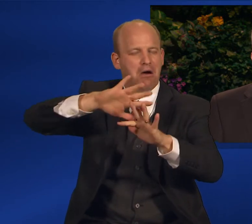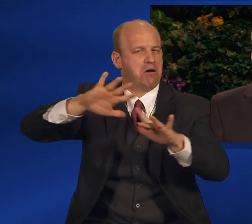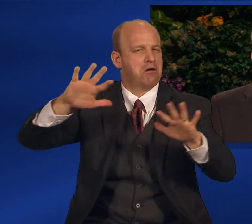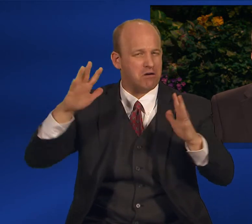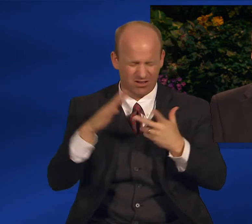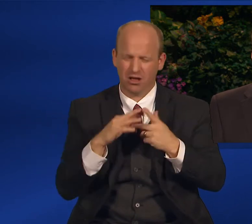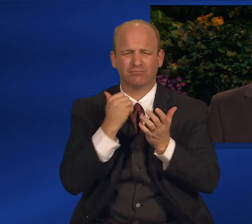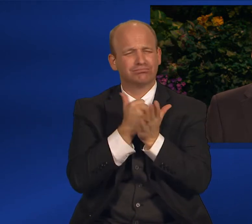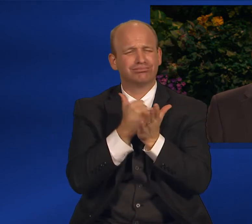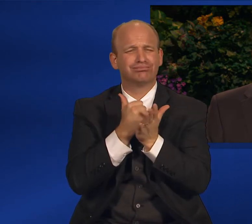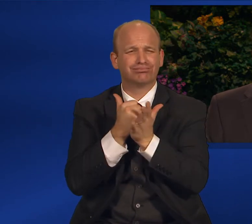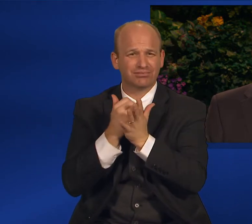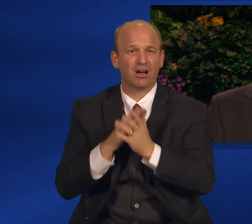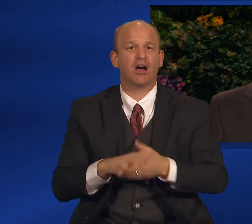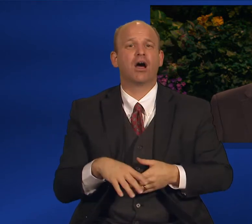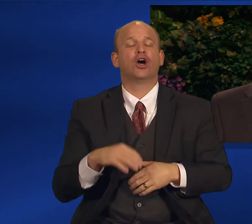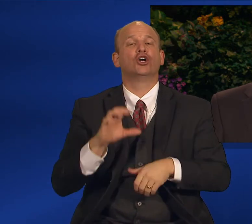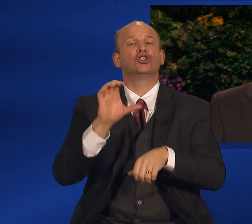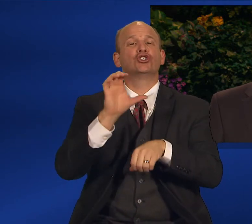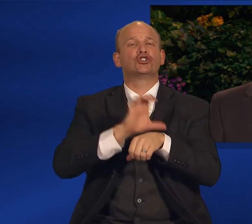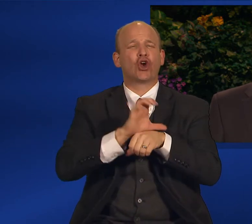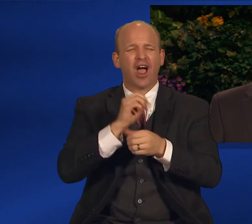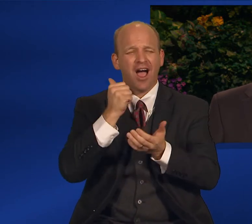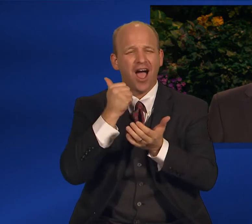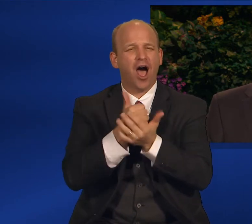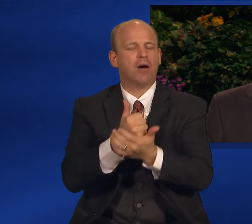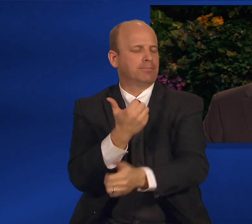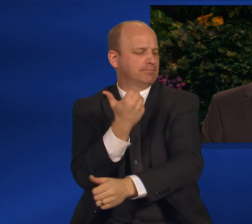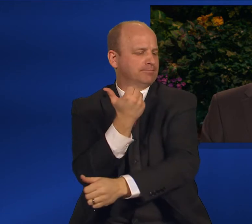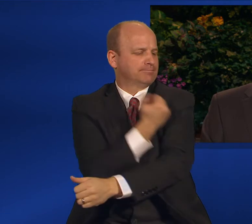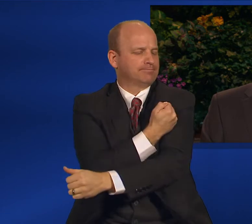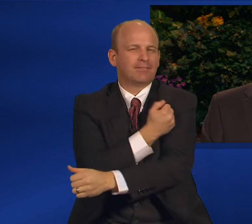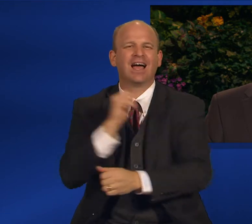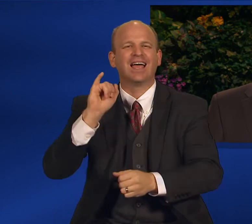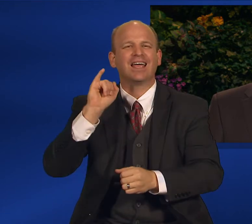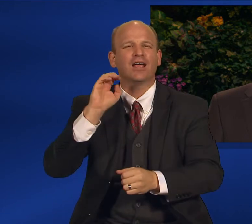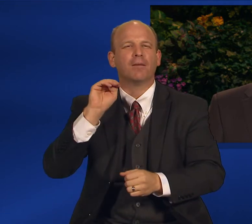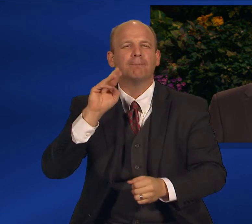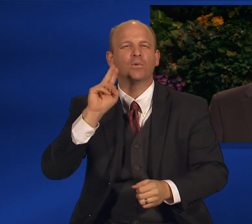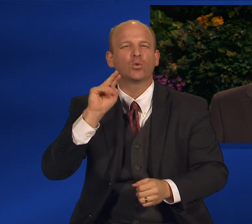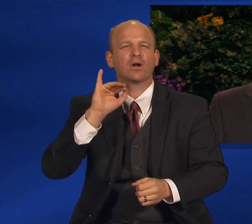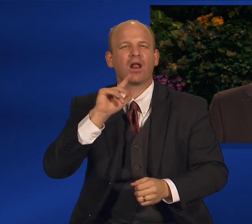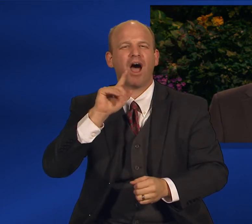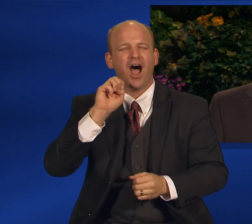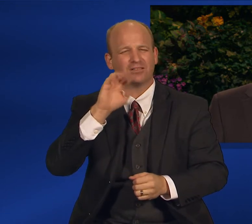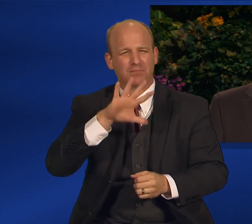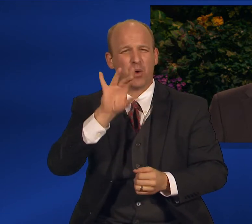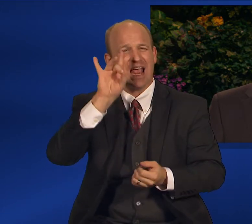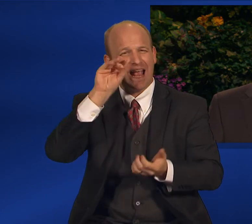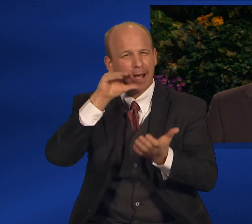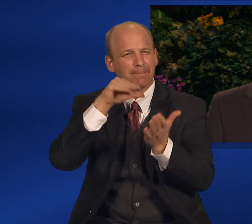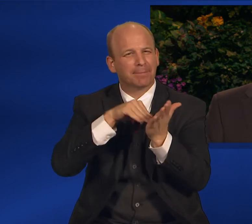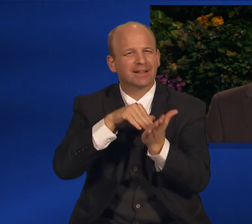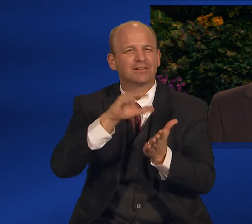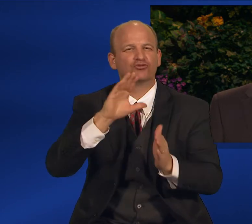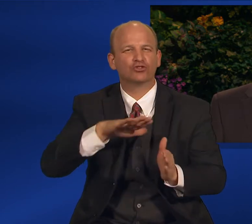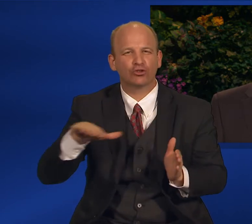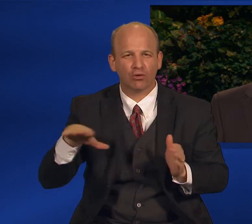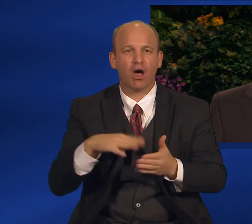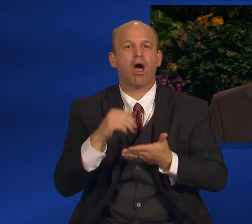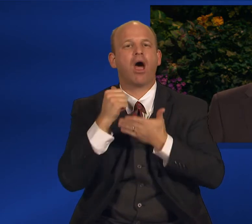some 8 million children and has helped Syrians in refugee camps in Turkey and Lebanon and Jordan